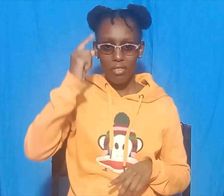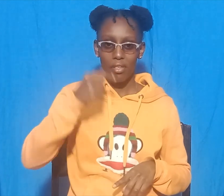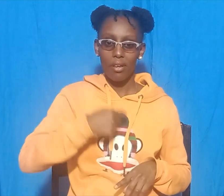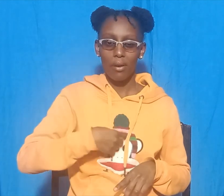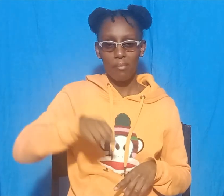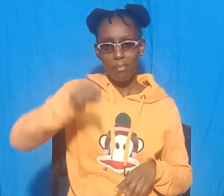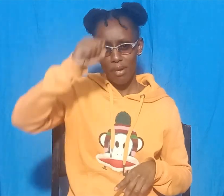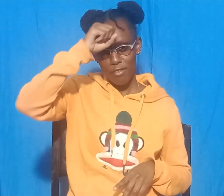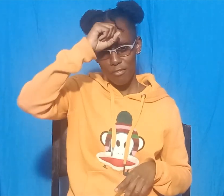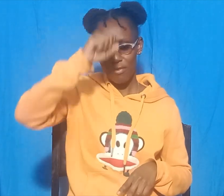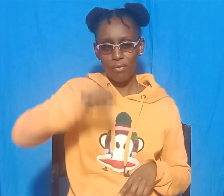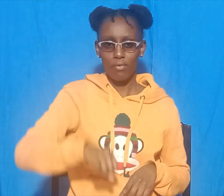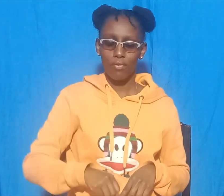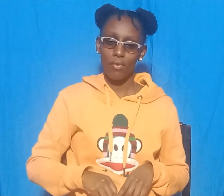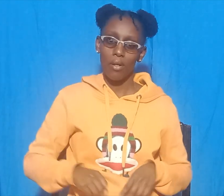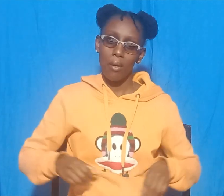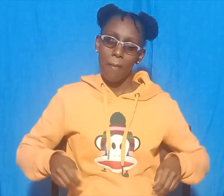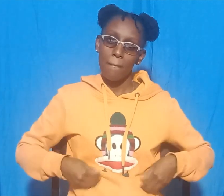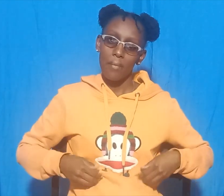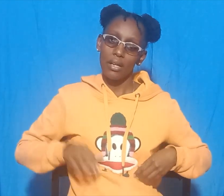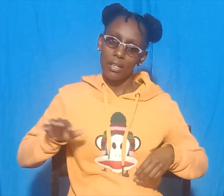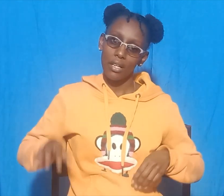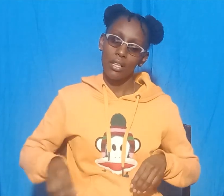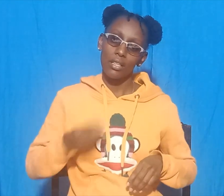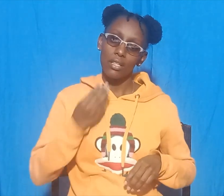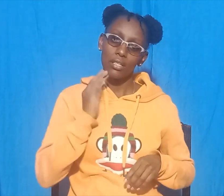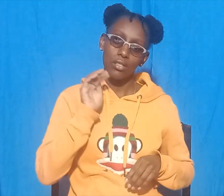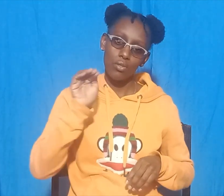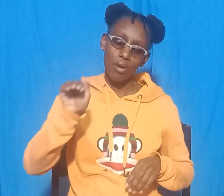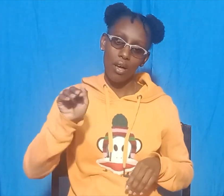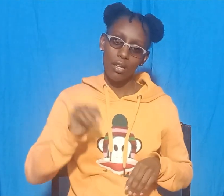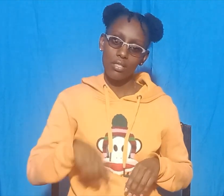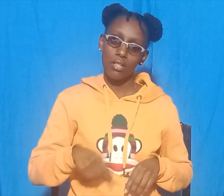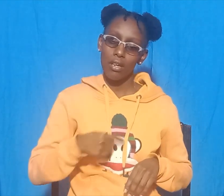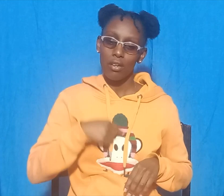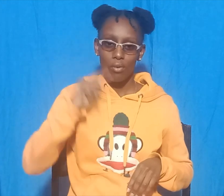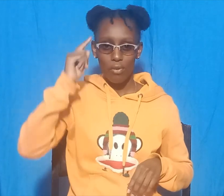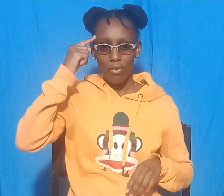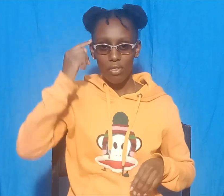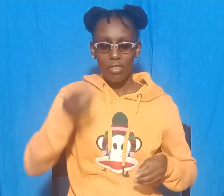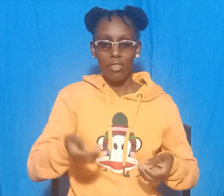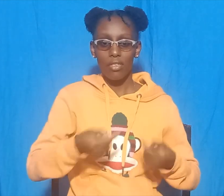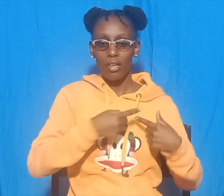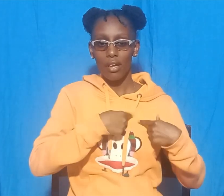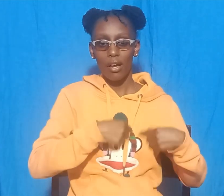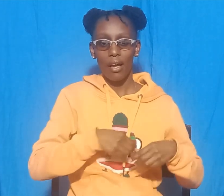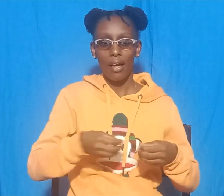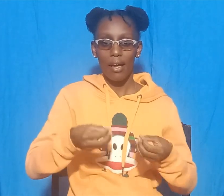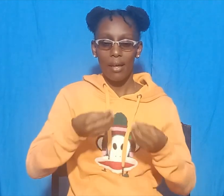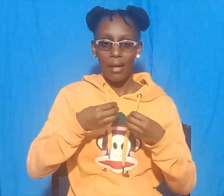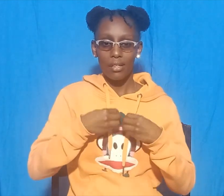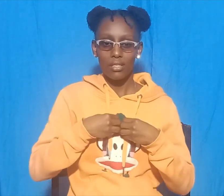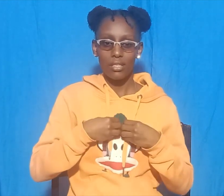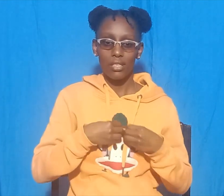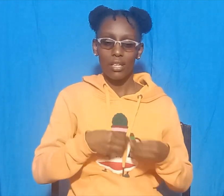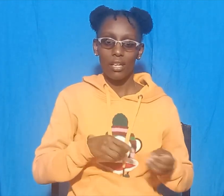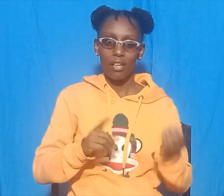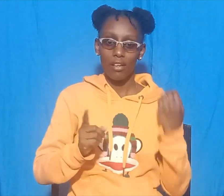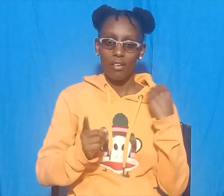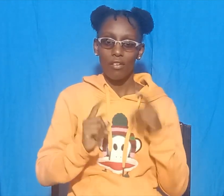asked the little monkey. Do you think I want to give my heart to your big bad chief and then die?